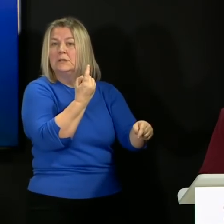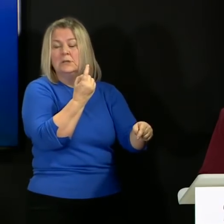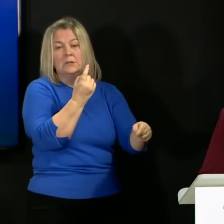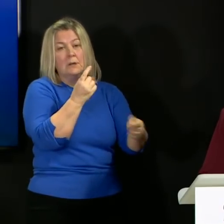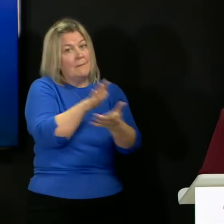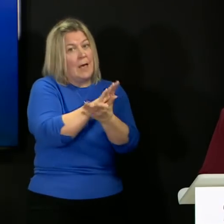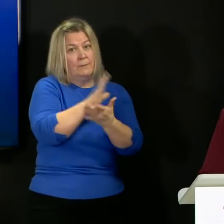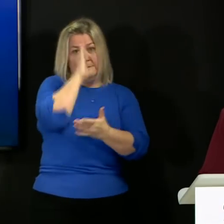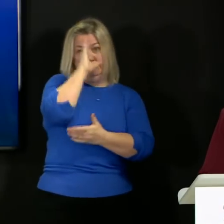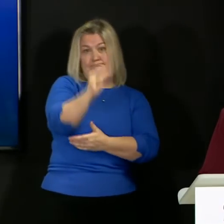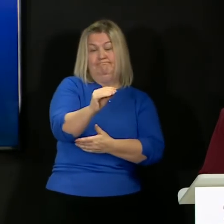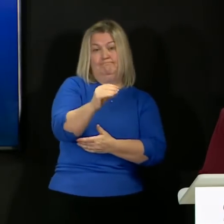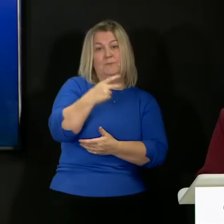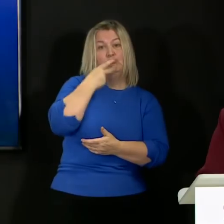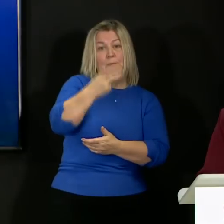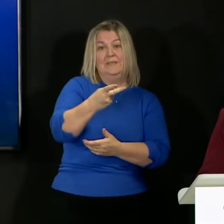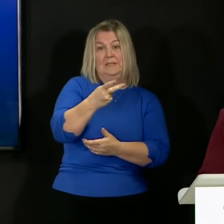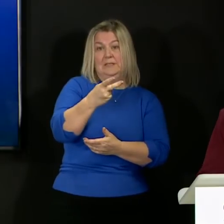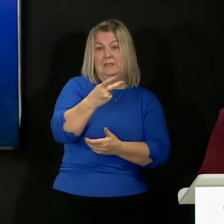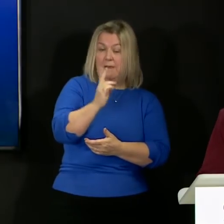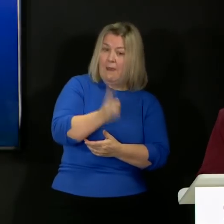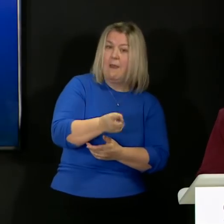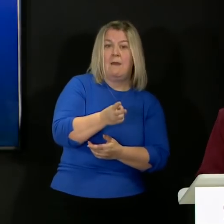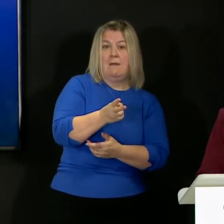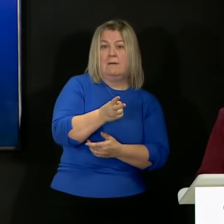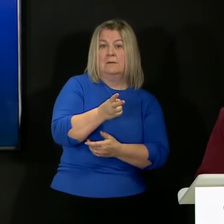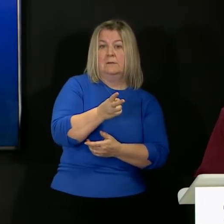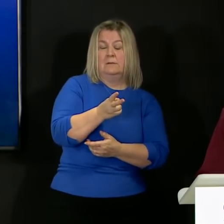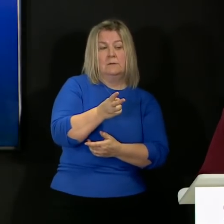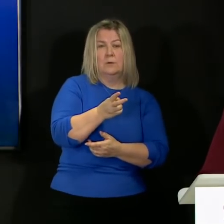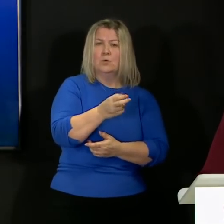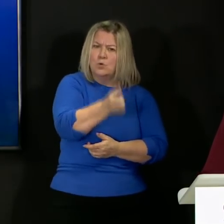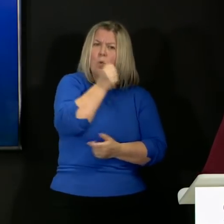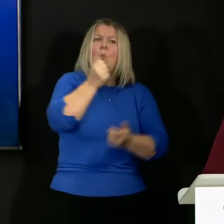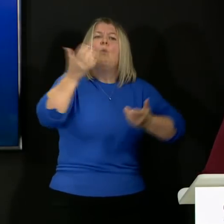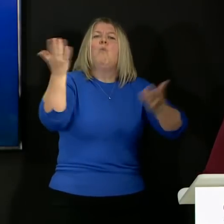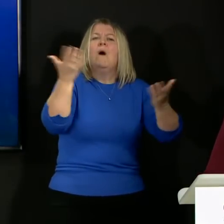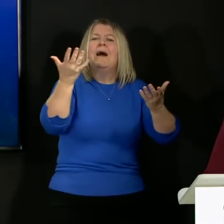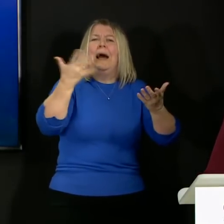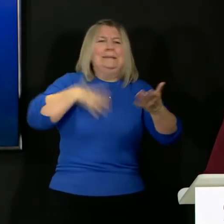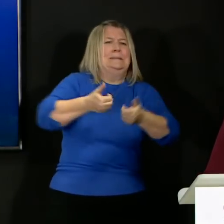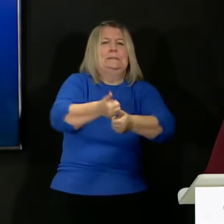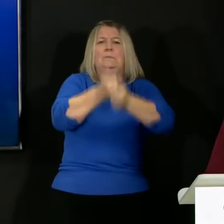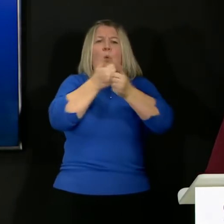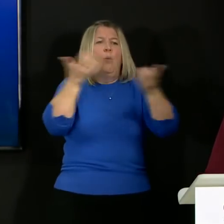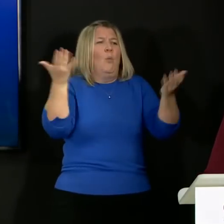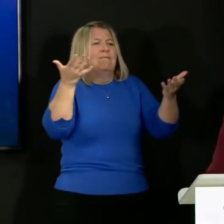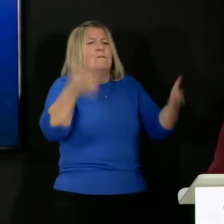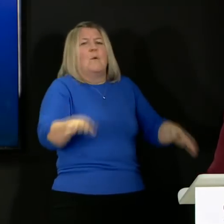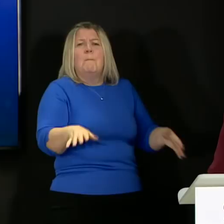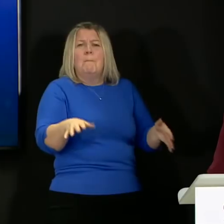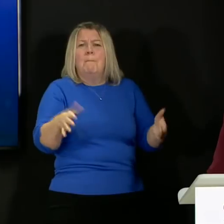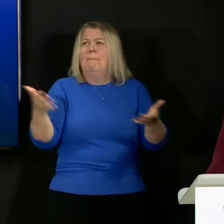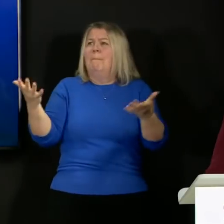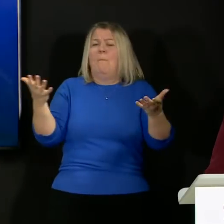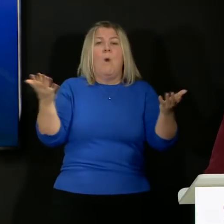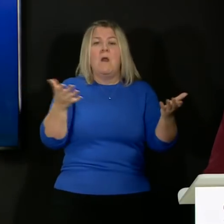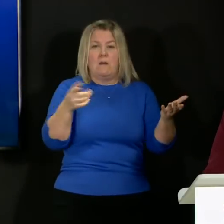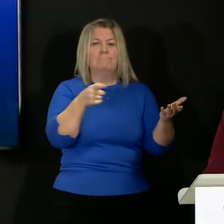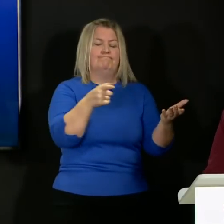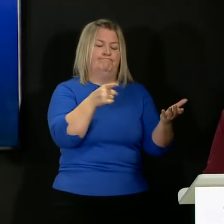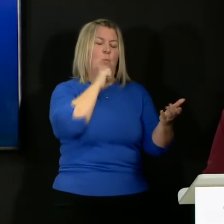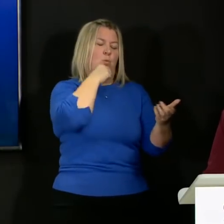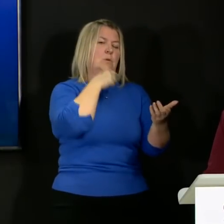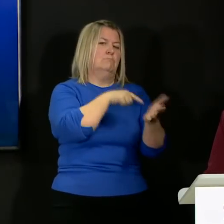again after today's briefing so that everyone knows where all that support is there for them to help us work our way through